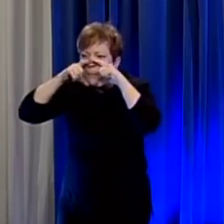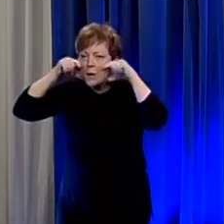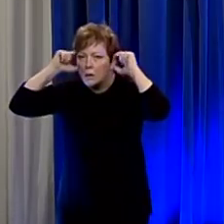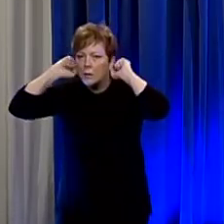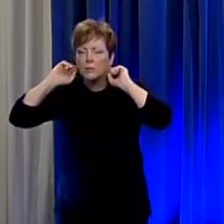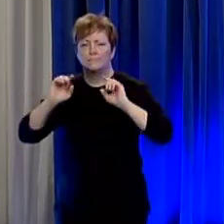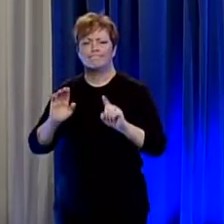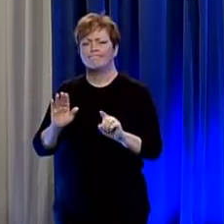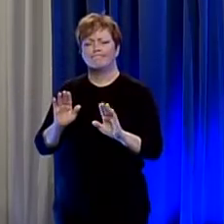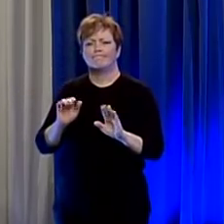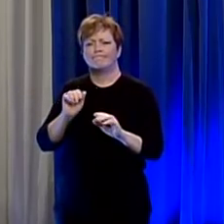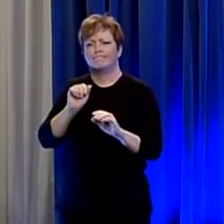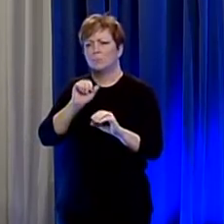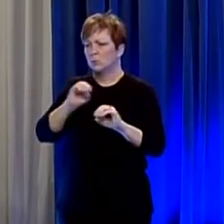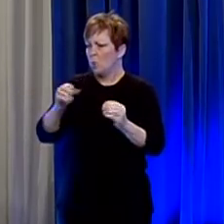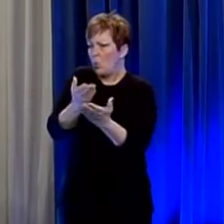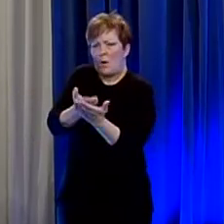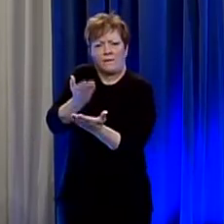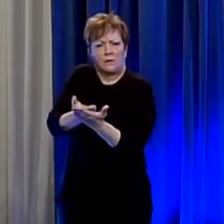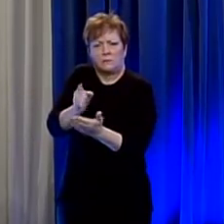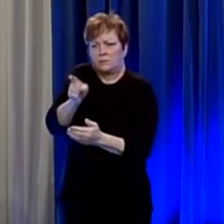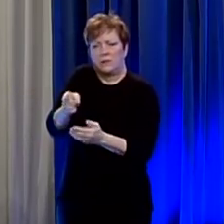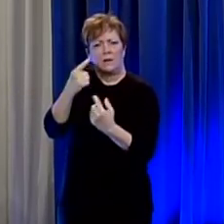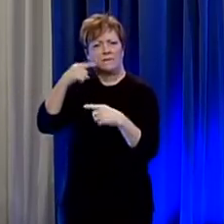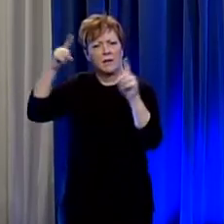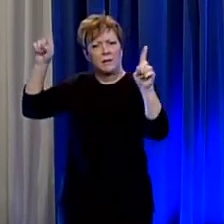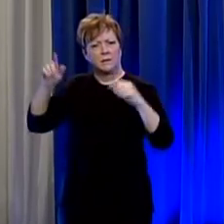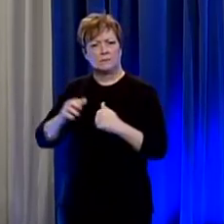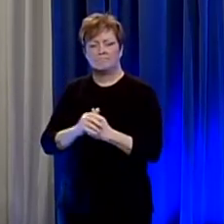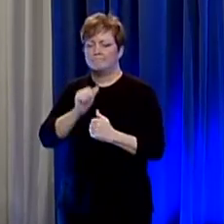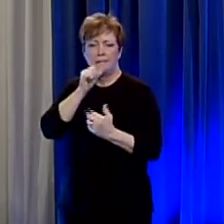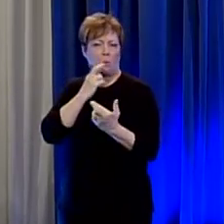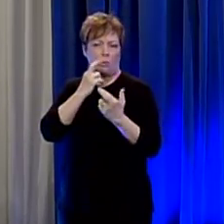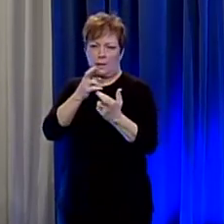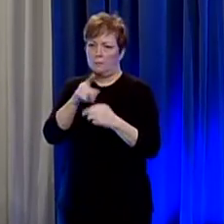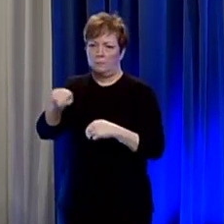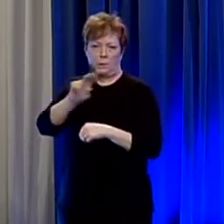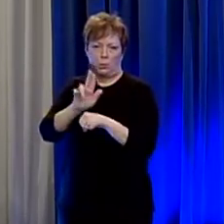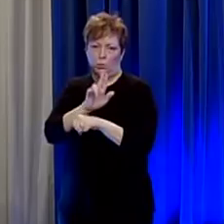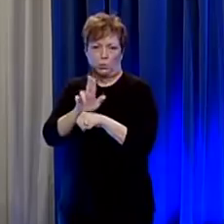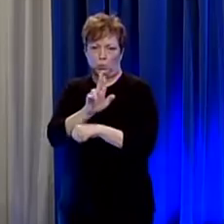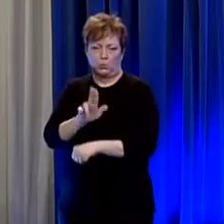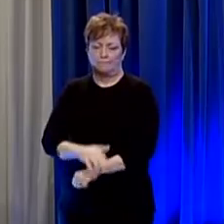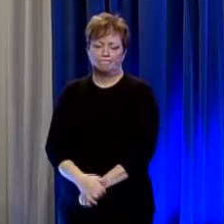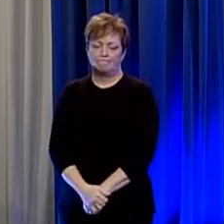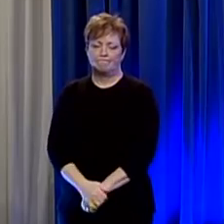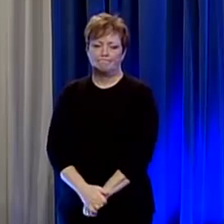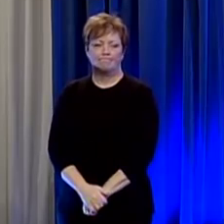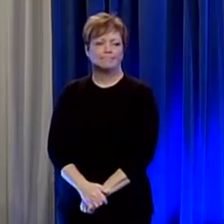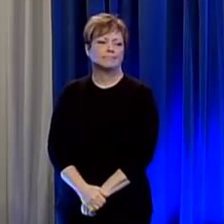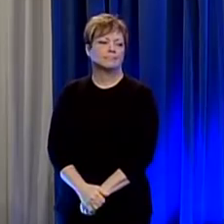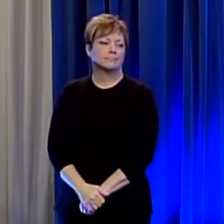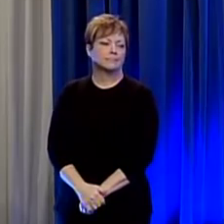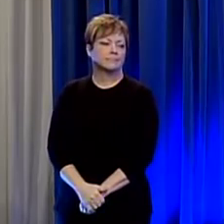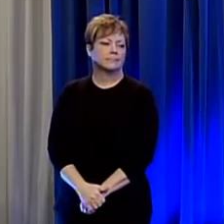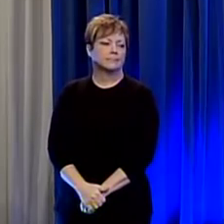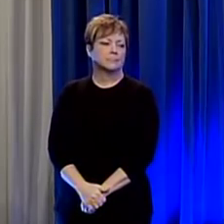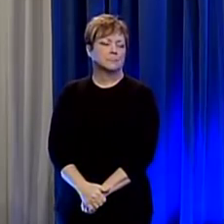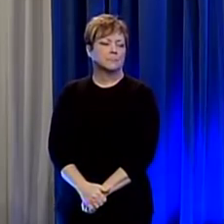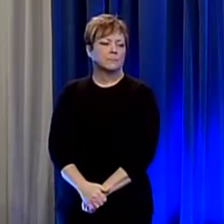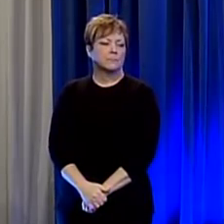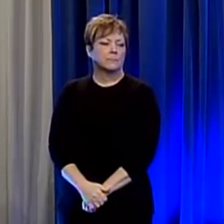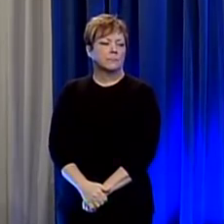no evidence that those are effective and we would not recommend that that people use them let's see